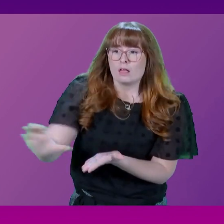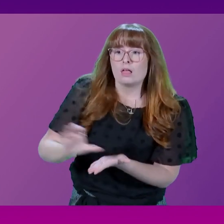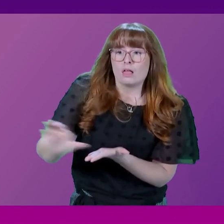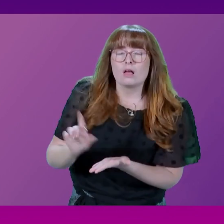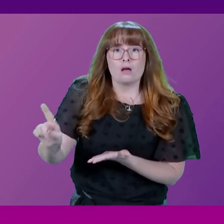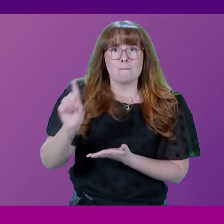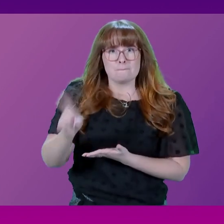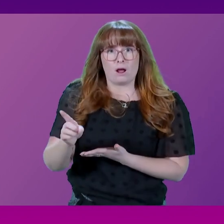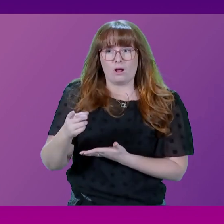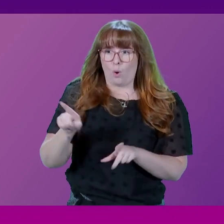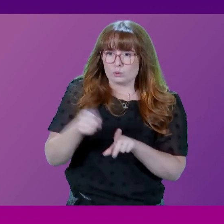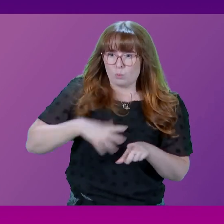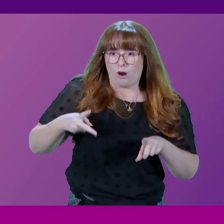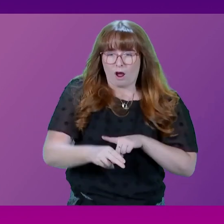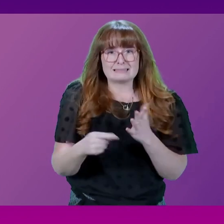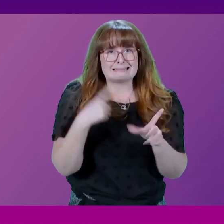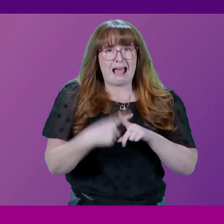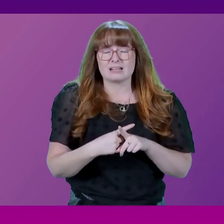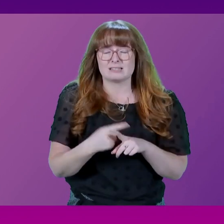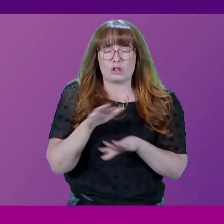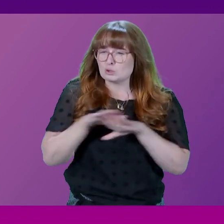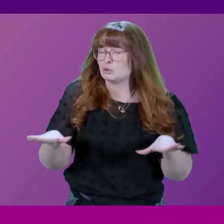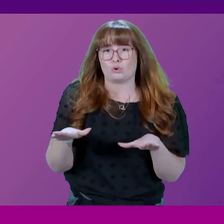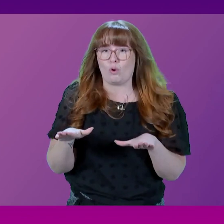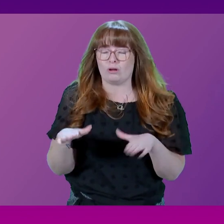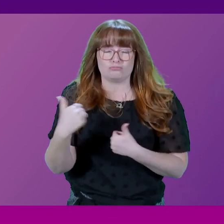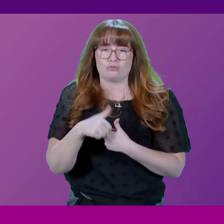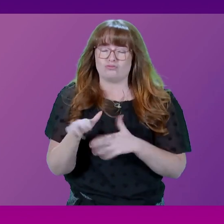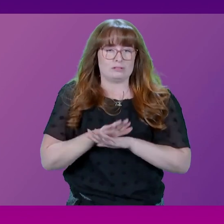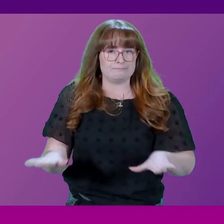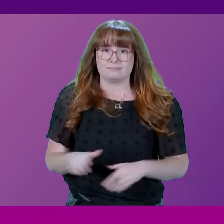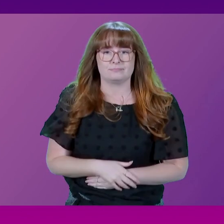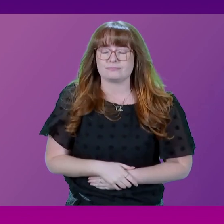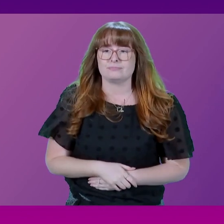demand that we cut taxes. That is simply not a credible position.